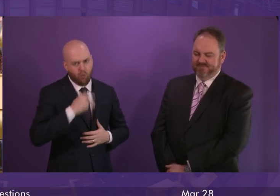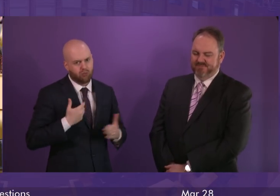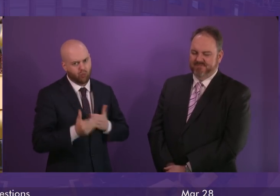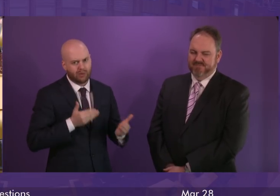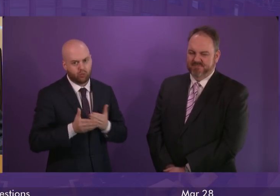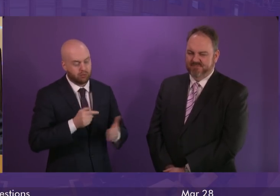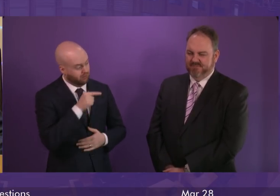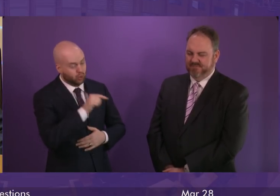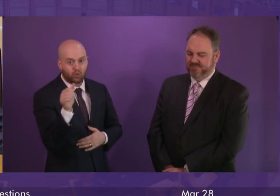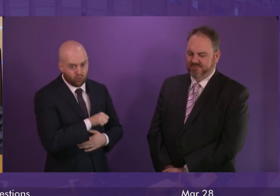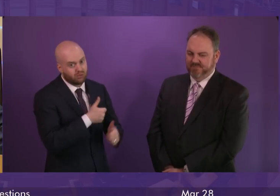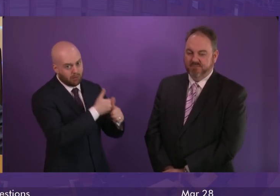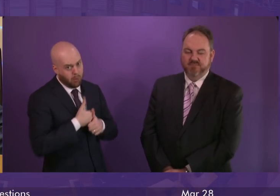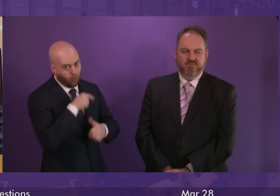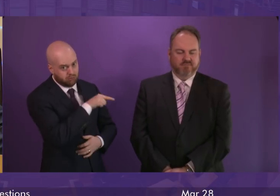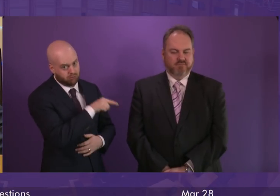the better.